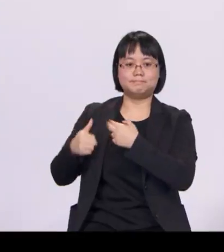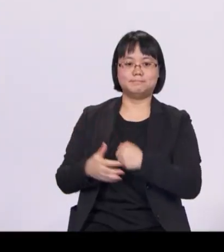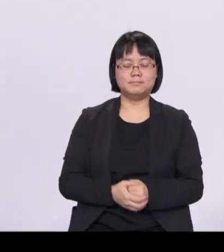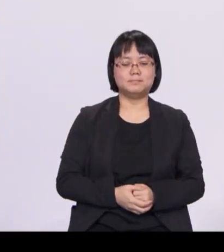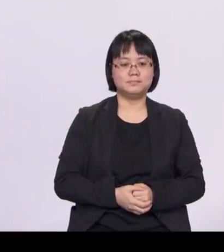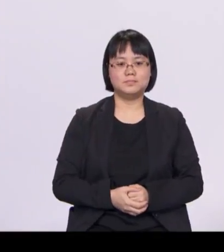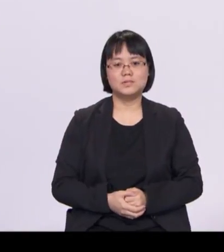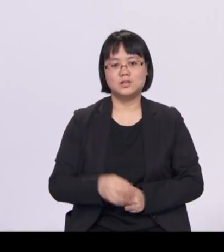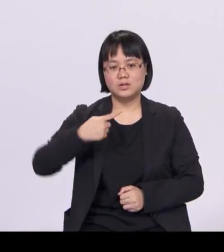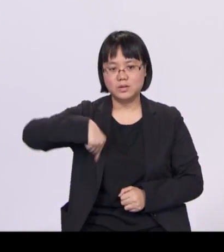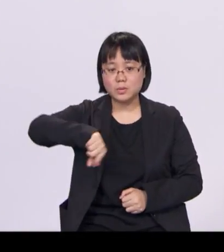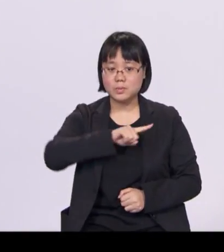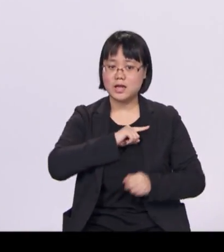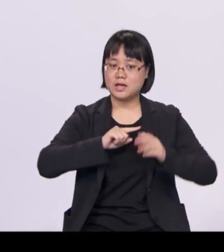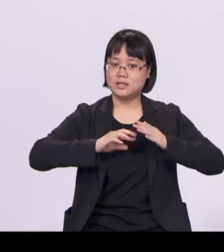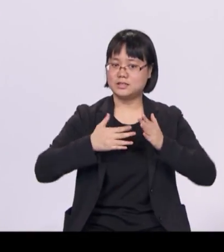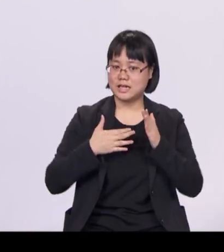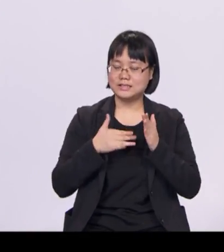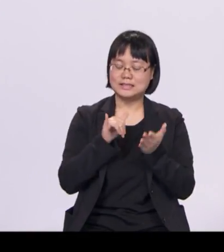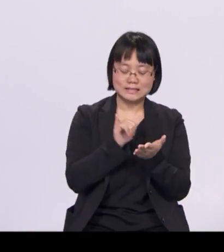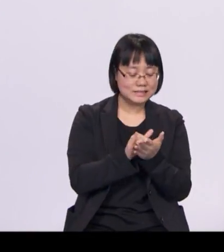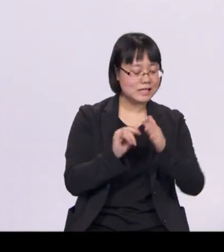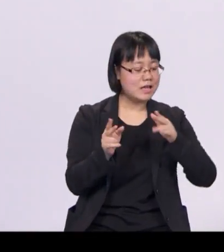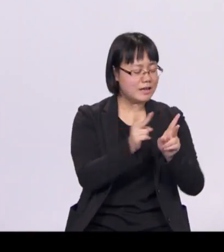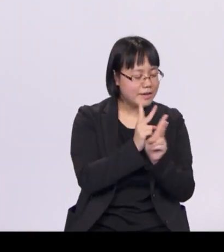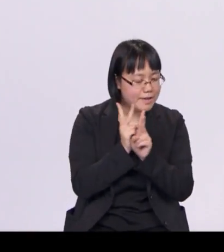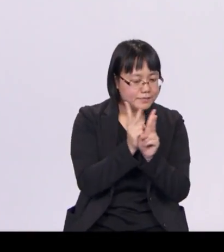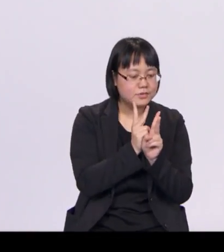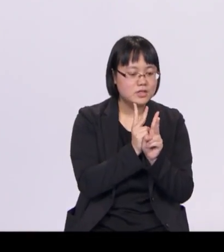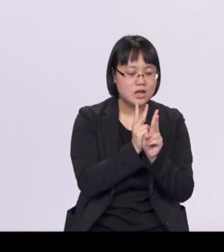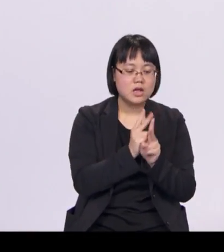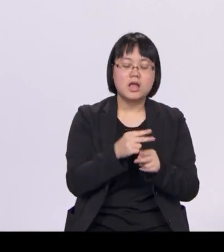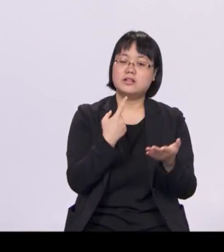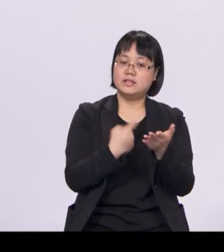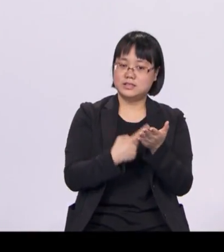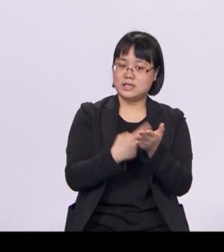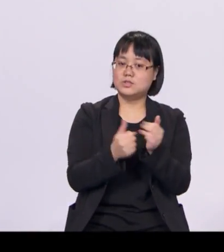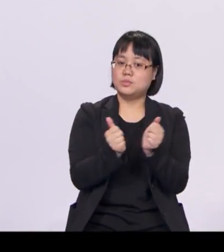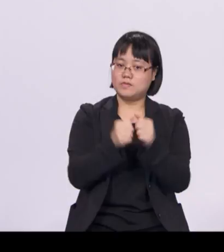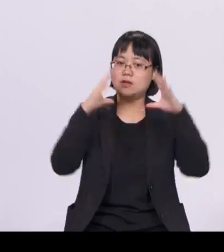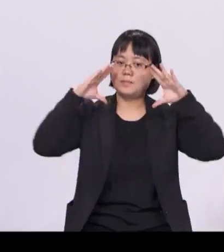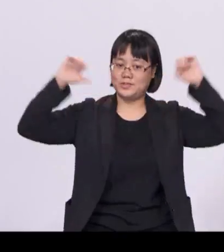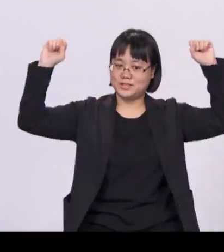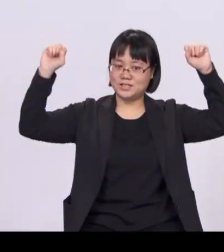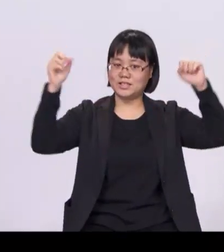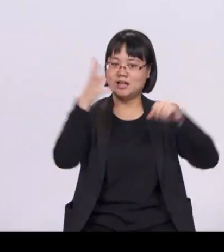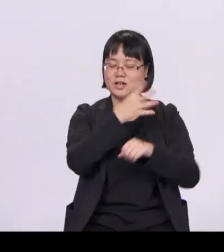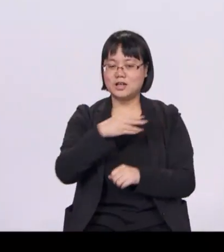studying this carefully and discussing it with the President and the Council of Presidential Advisors.